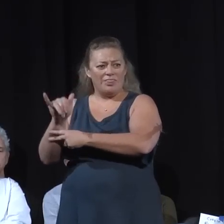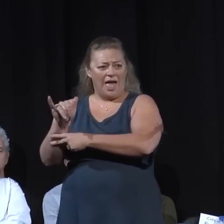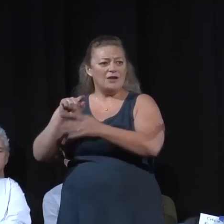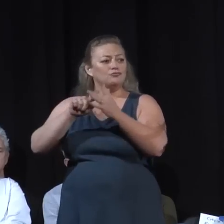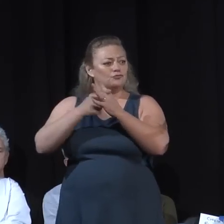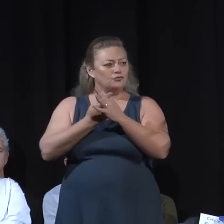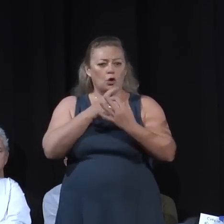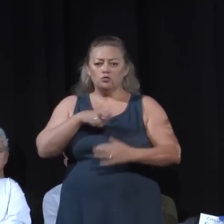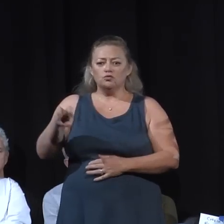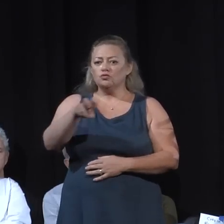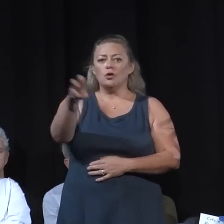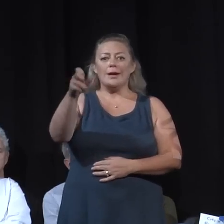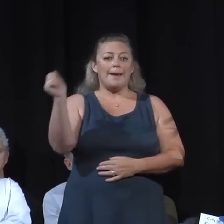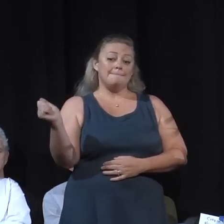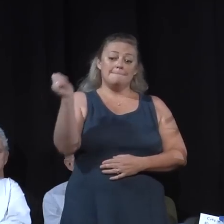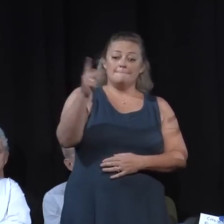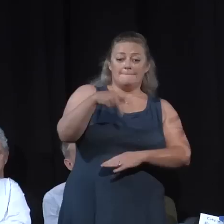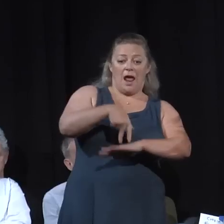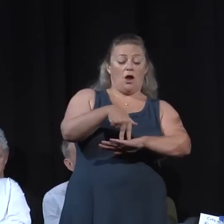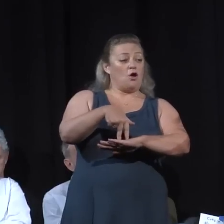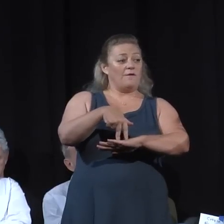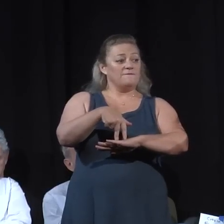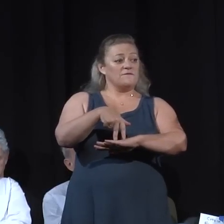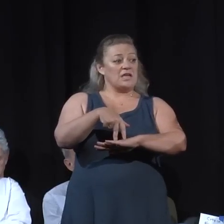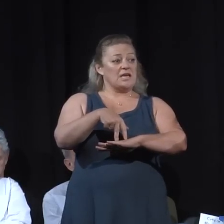feet and be Ventura Strong once again.